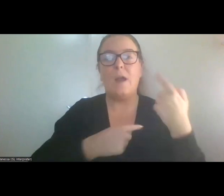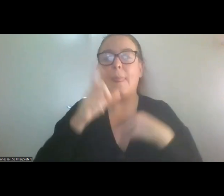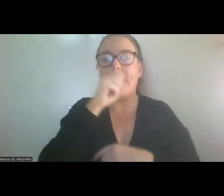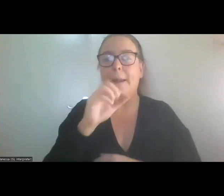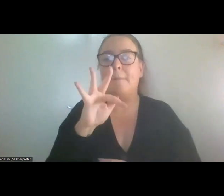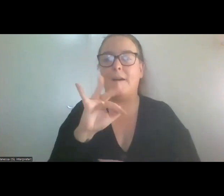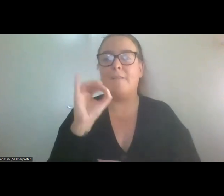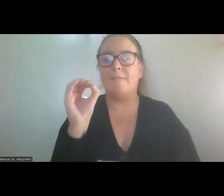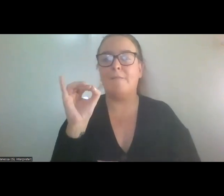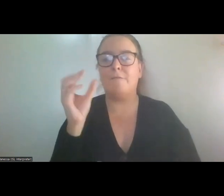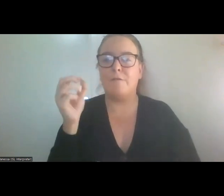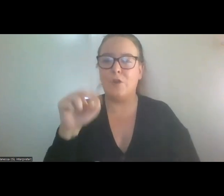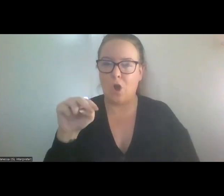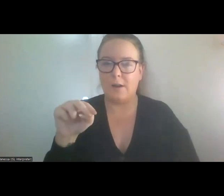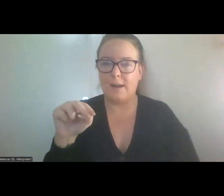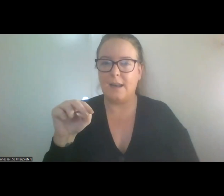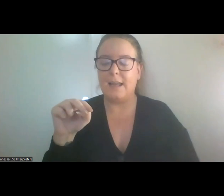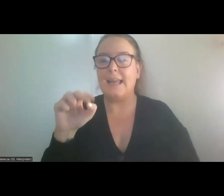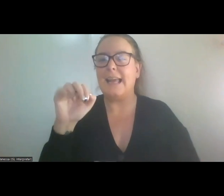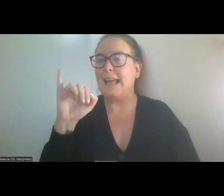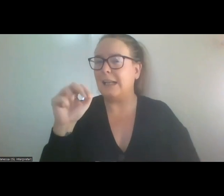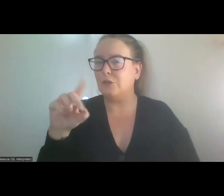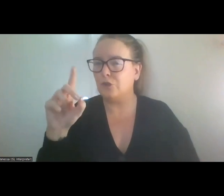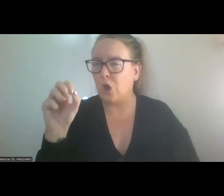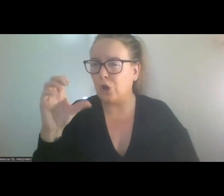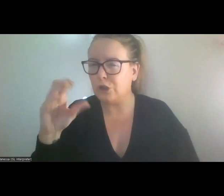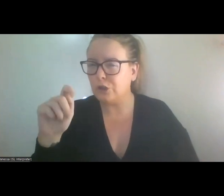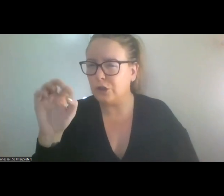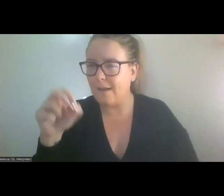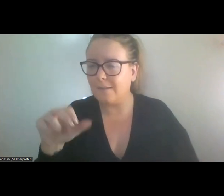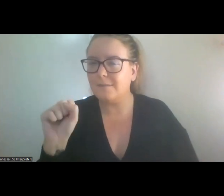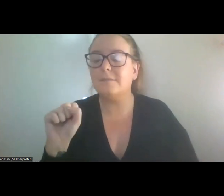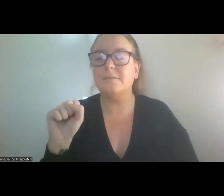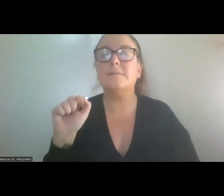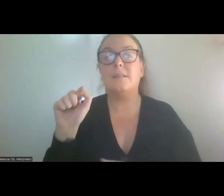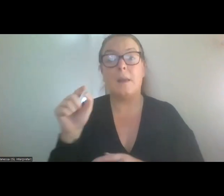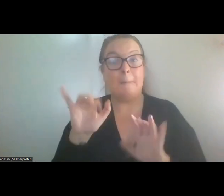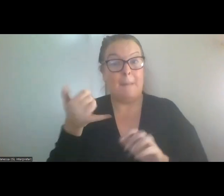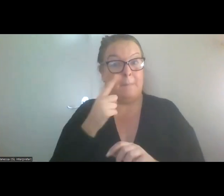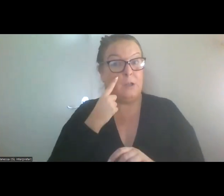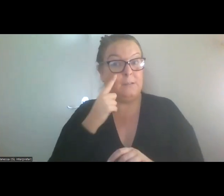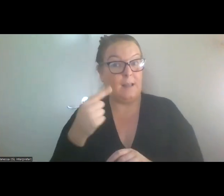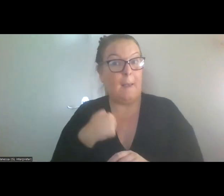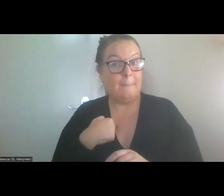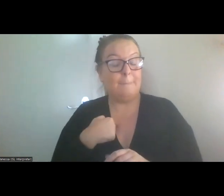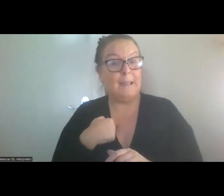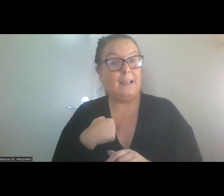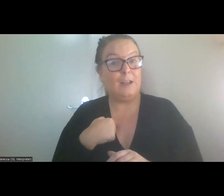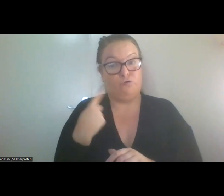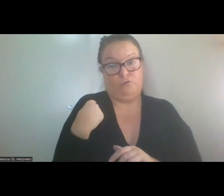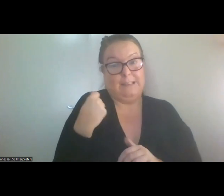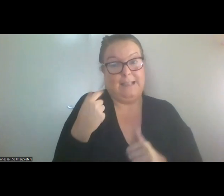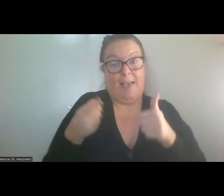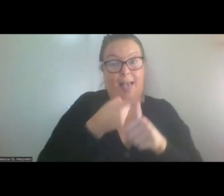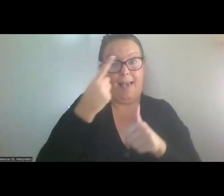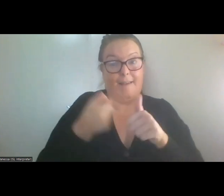You might have seen me recently on TV ads promoting the